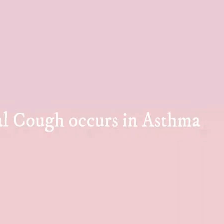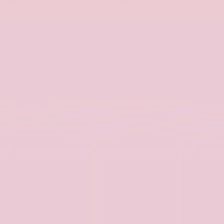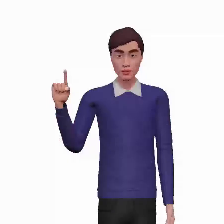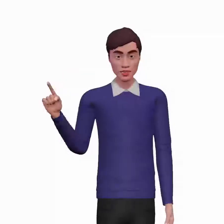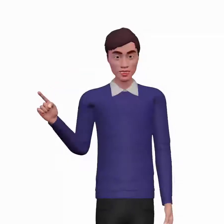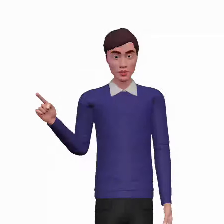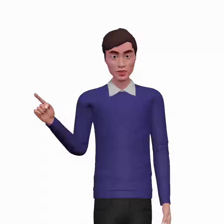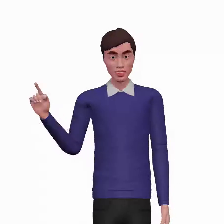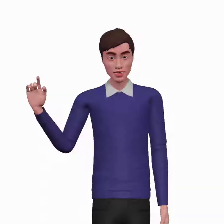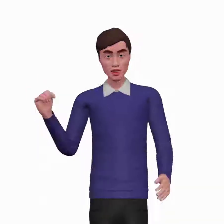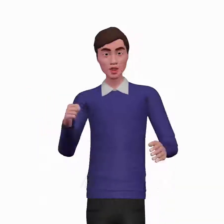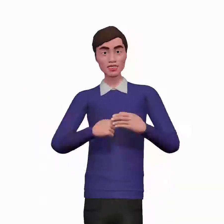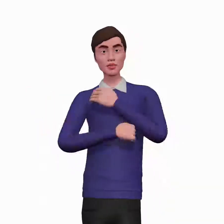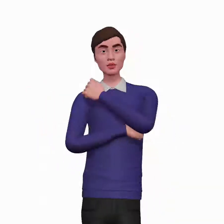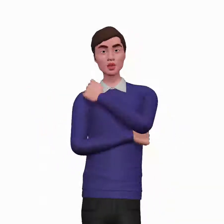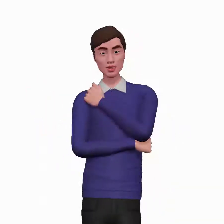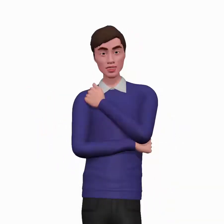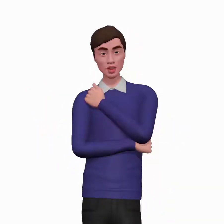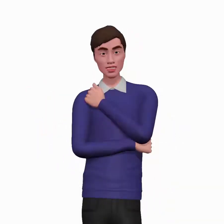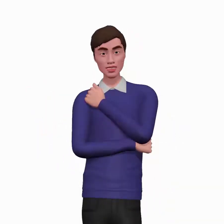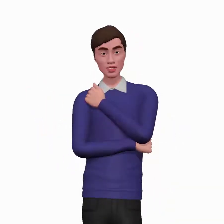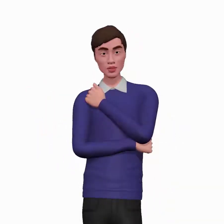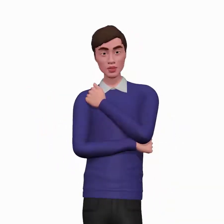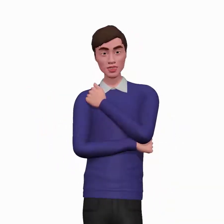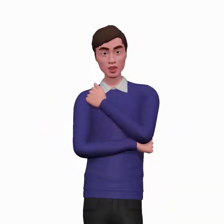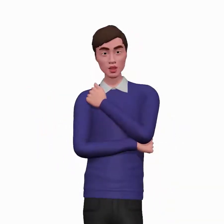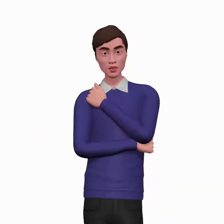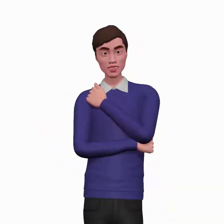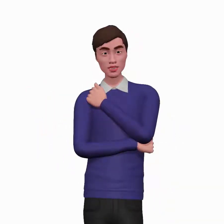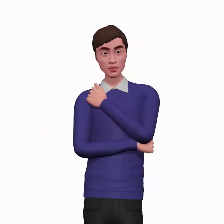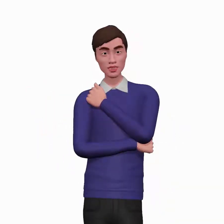Remember, occasional or paroxysmal cough occurs in asthma.